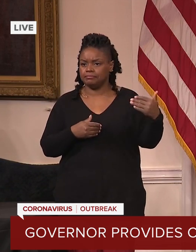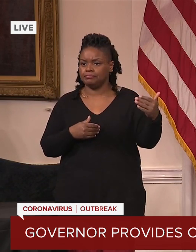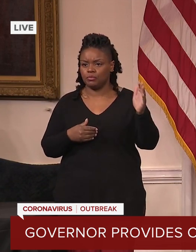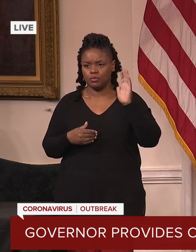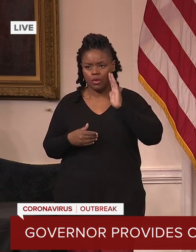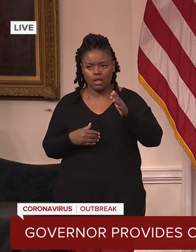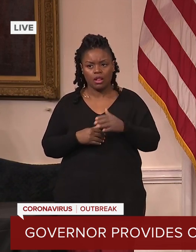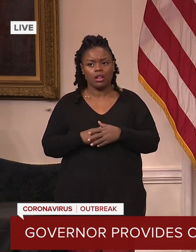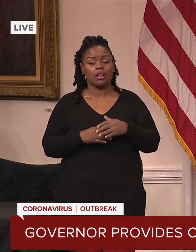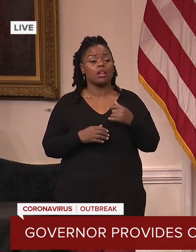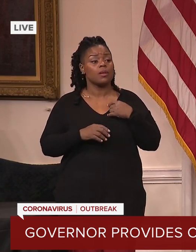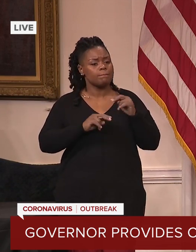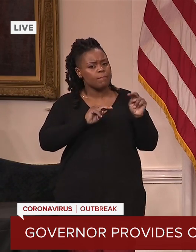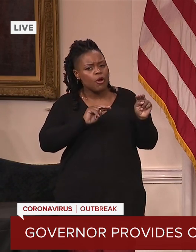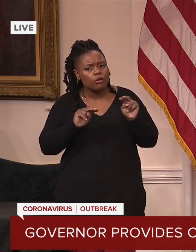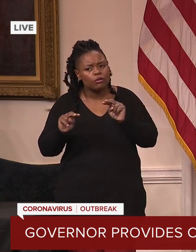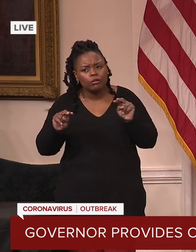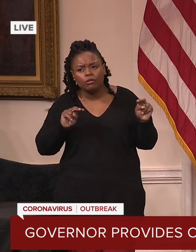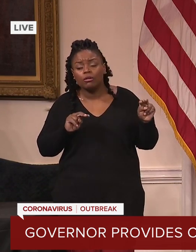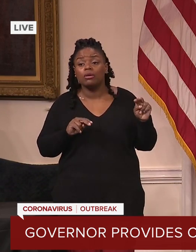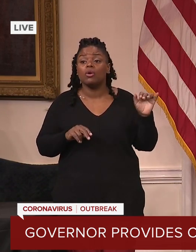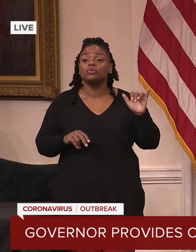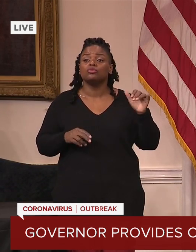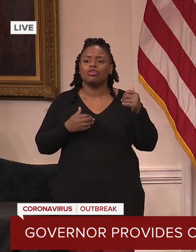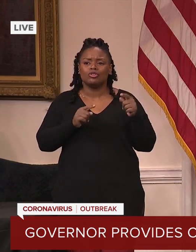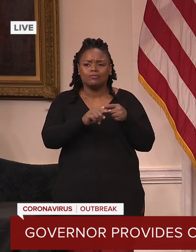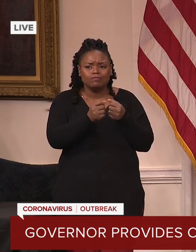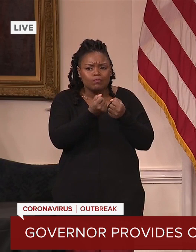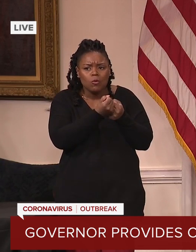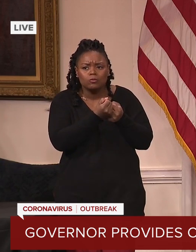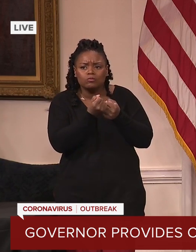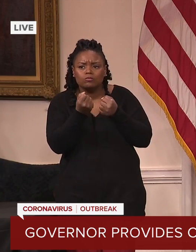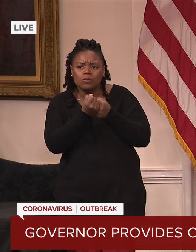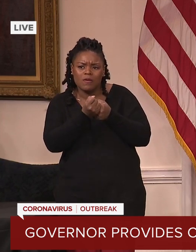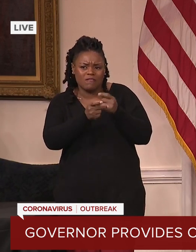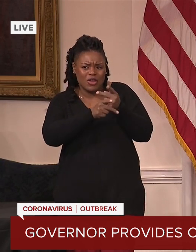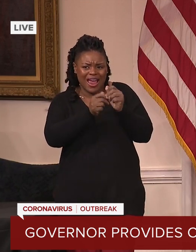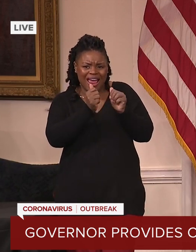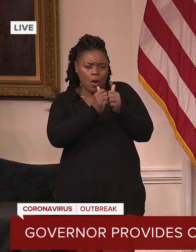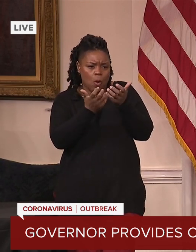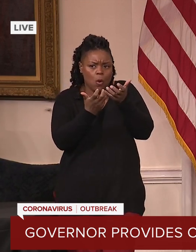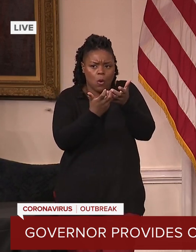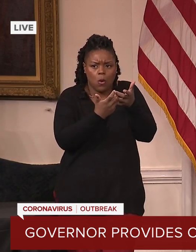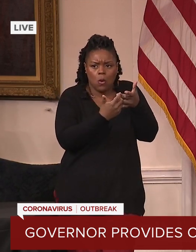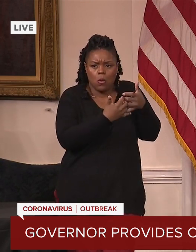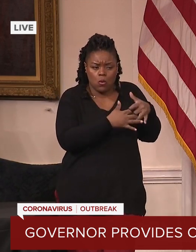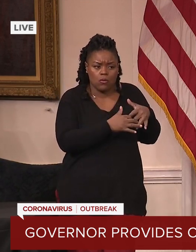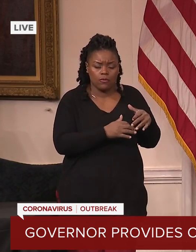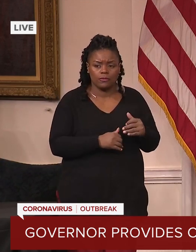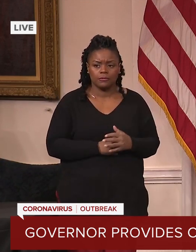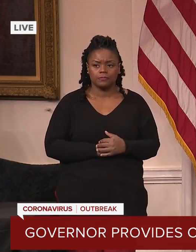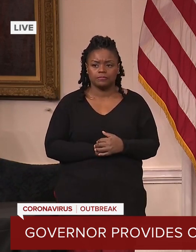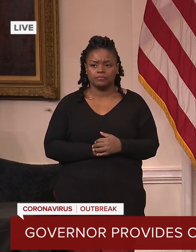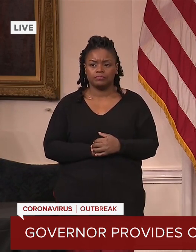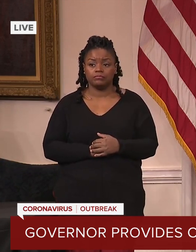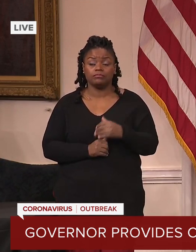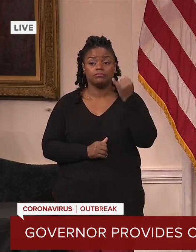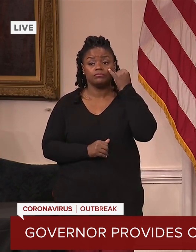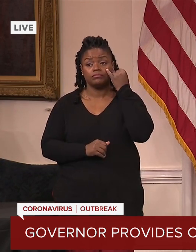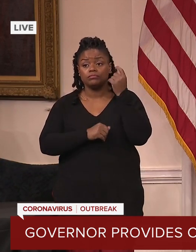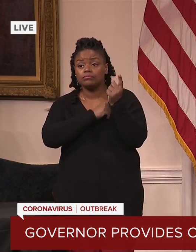and Walgreens to try to work through any kinks to figure out how we can make sure that they will report within 24 hours. But there's no recourse?